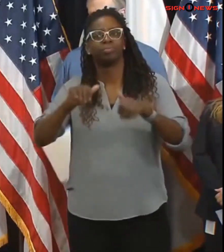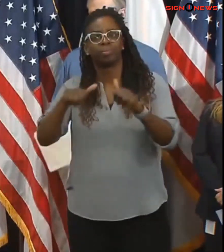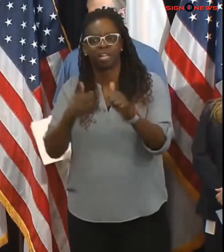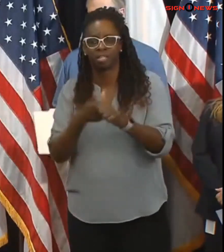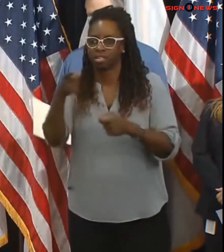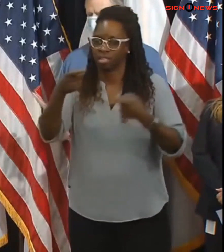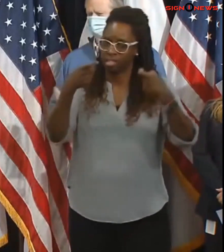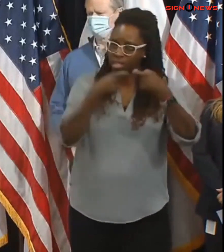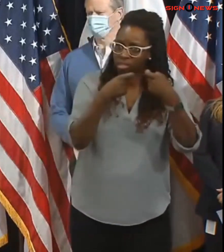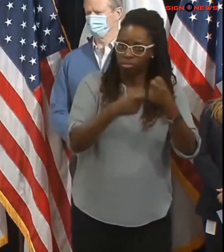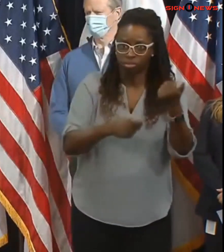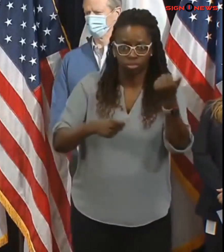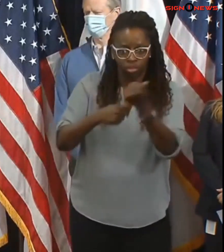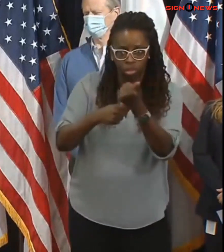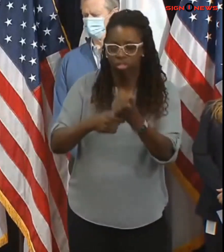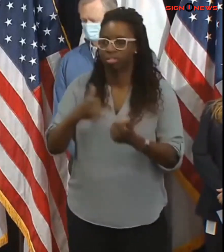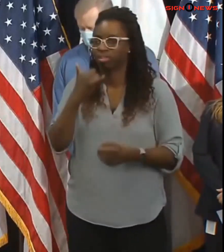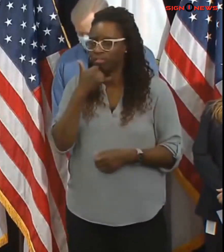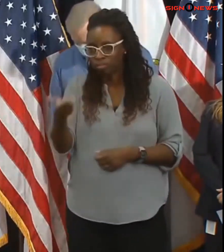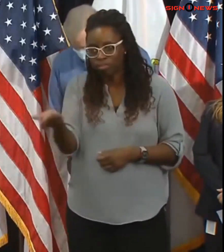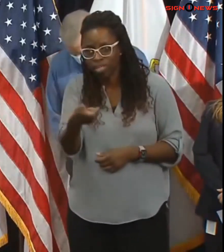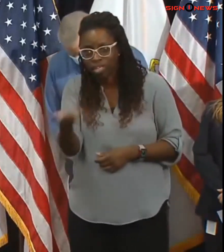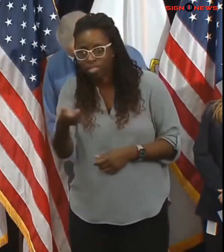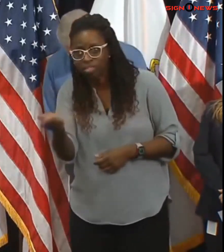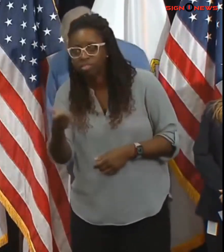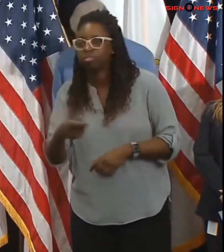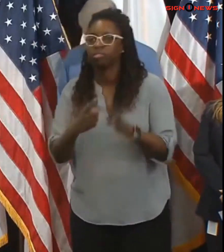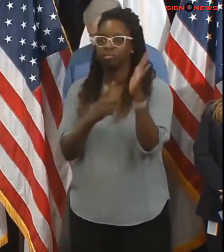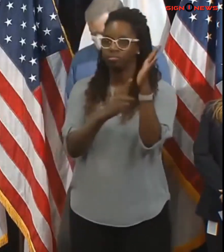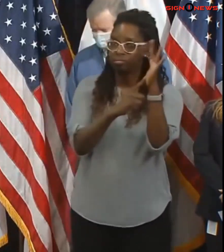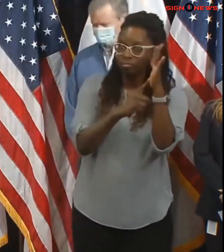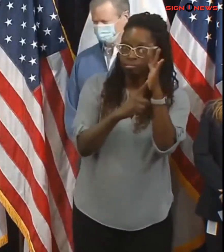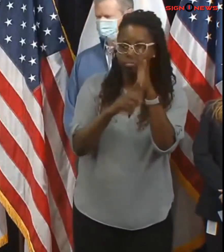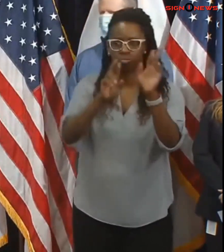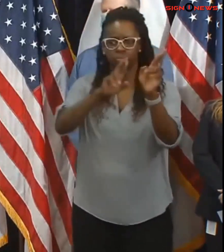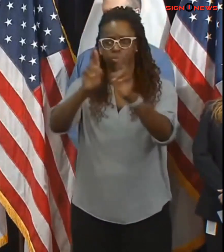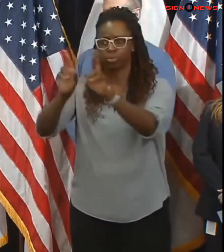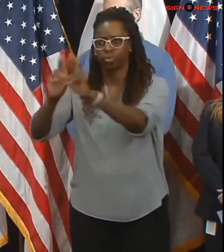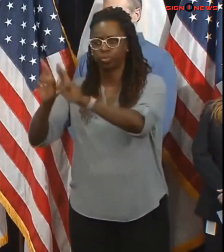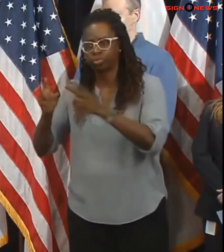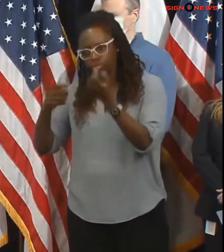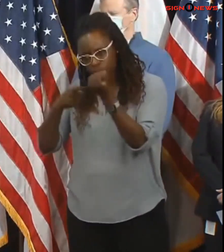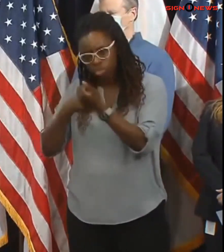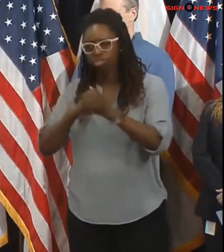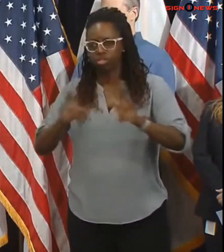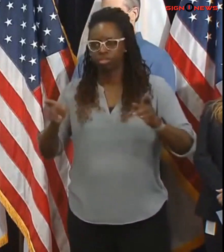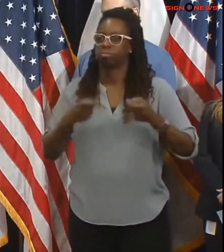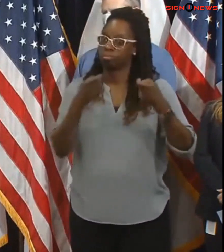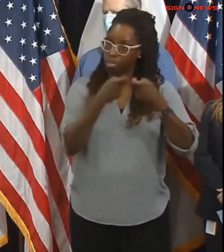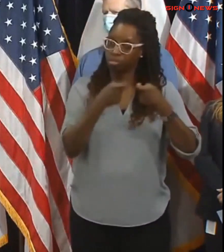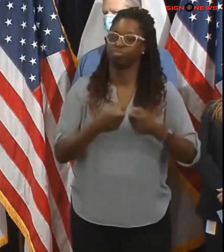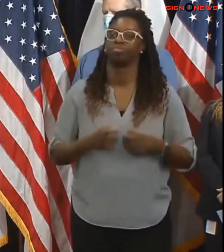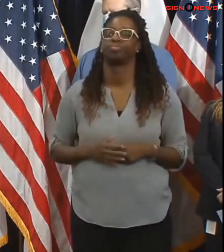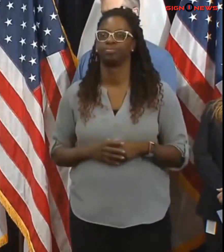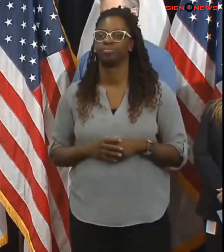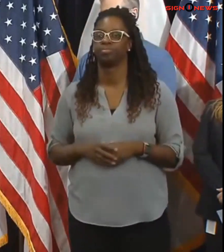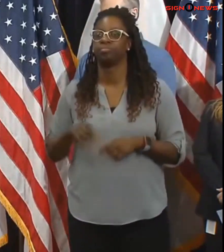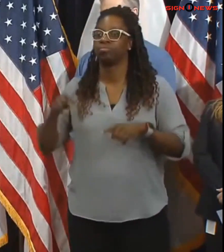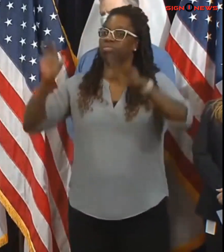compounding the storm's impacts will be astronomical high tides which will likely cause some coastal flooding and erosion during saturday morning